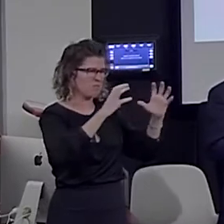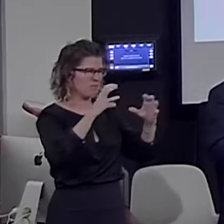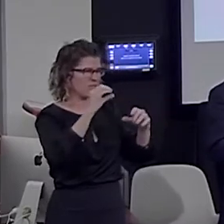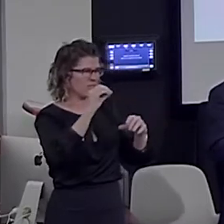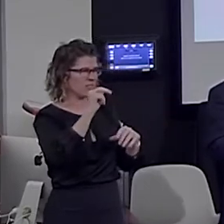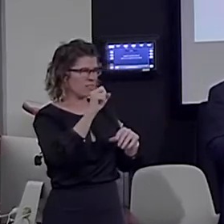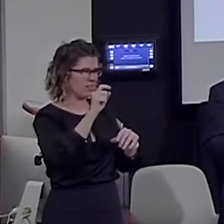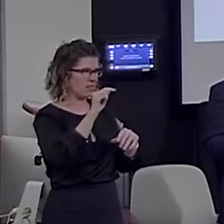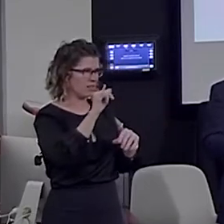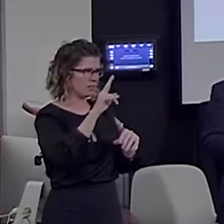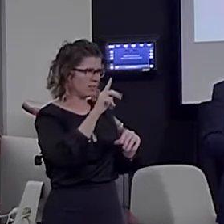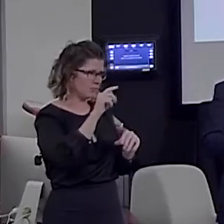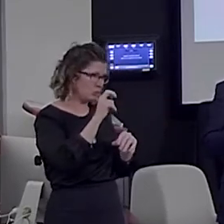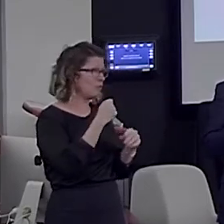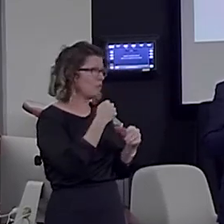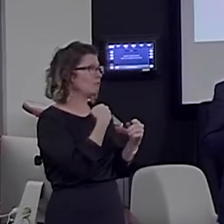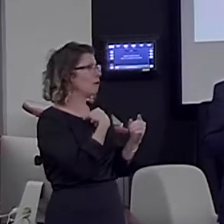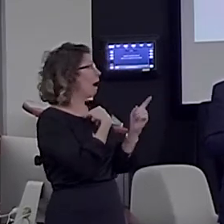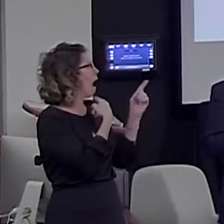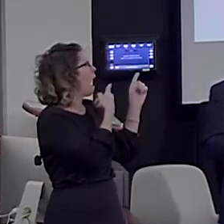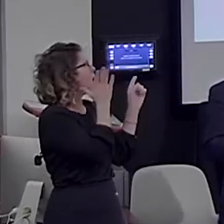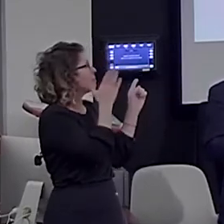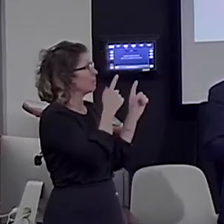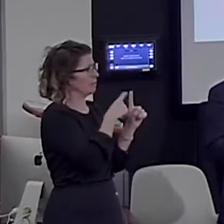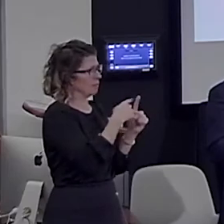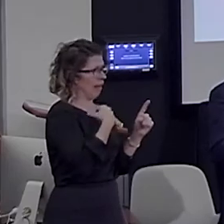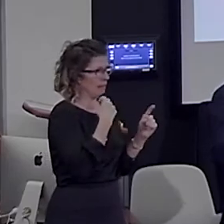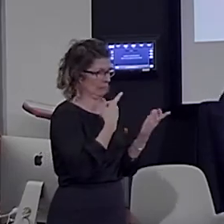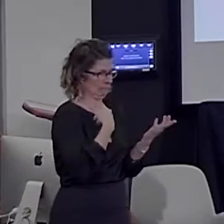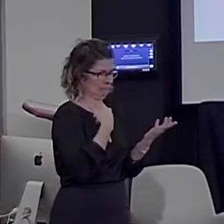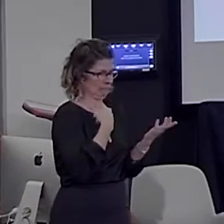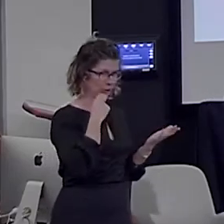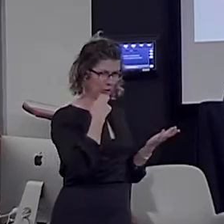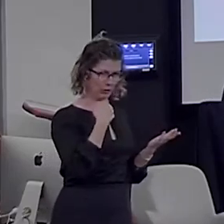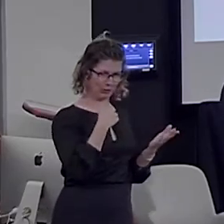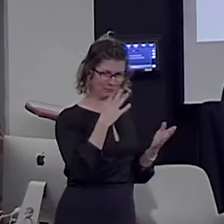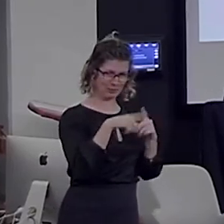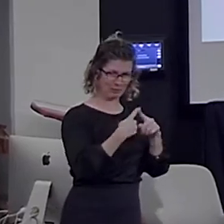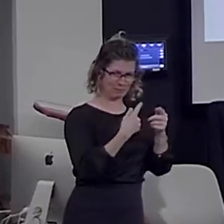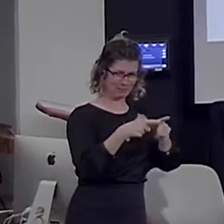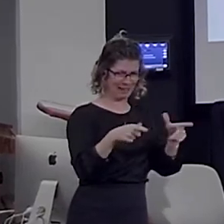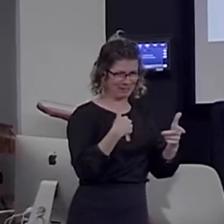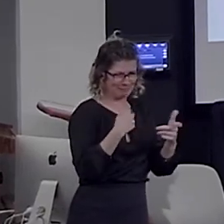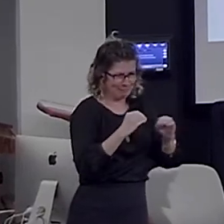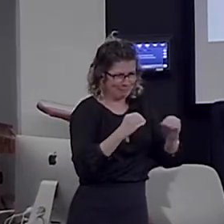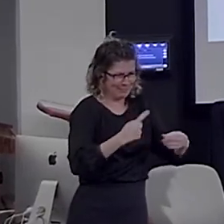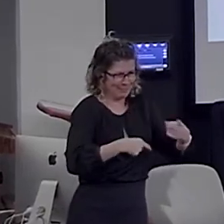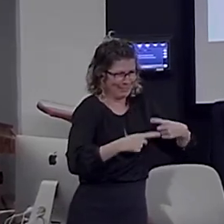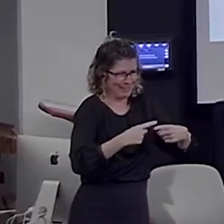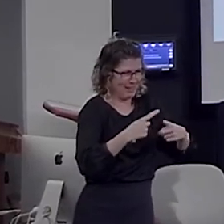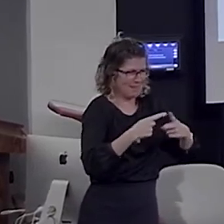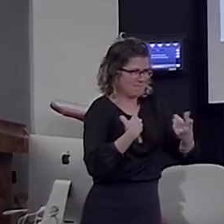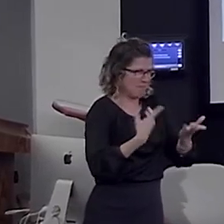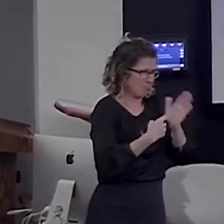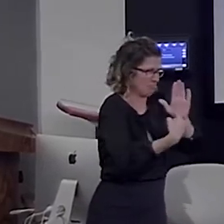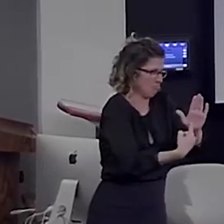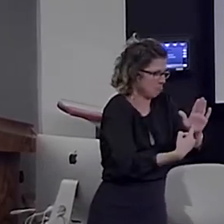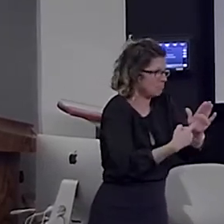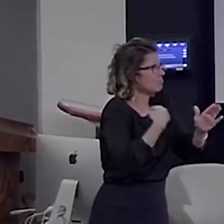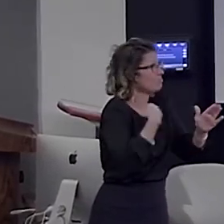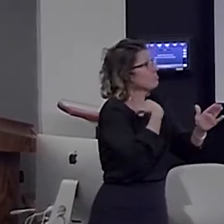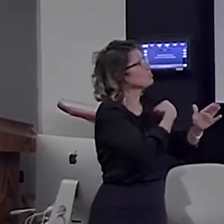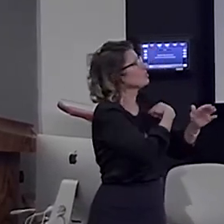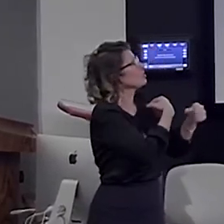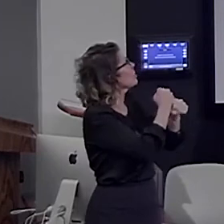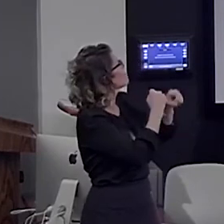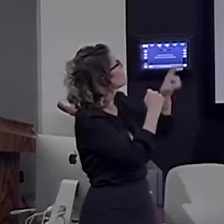although I barely dare to speak because this is not at all my specialty sign language here. But, we created stimuli and we